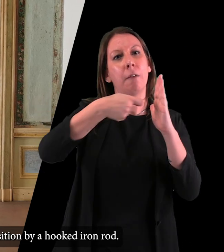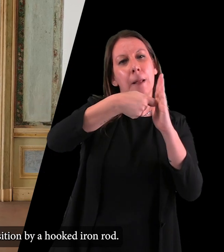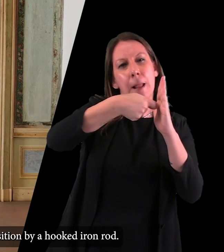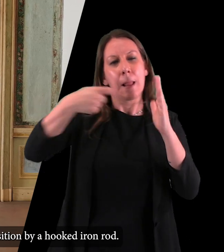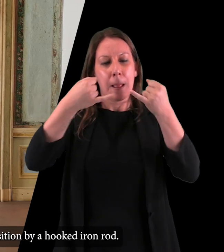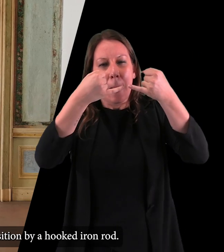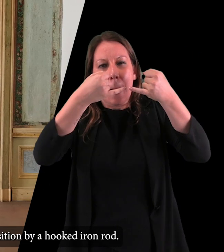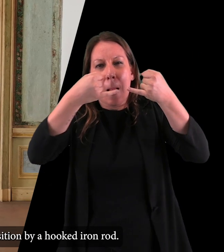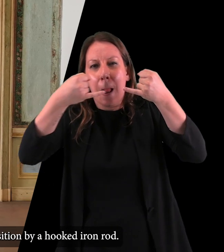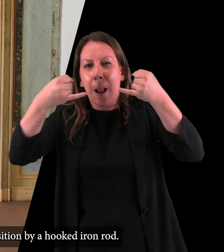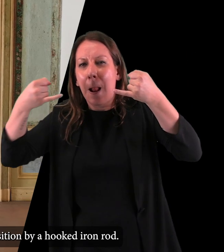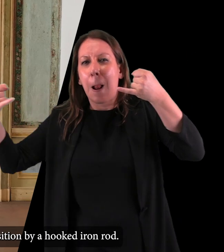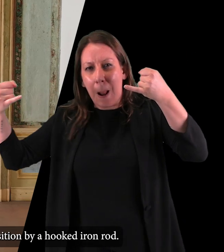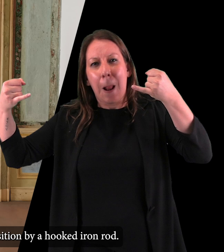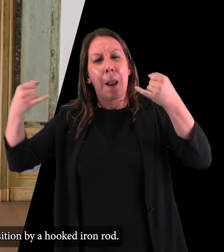hooked iron rod